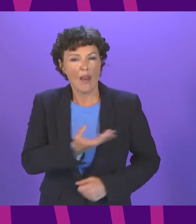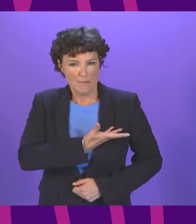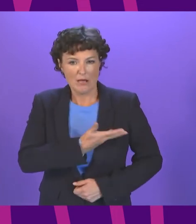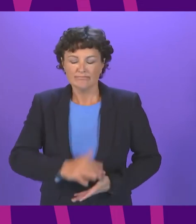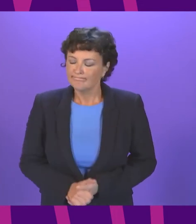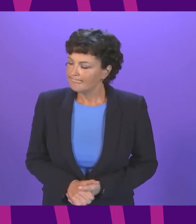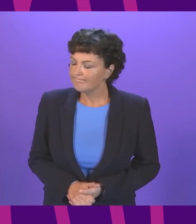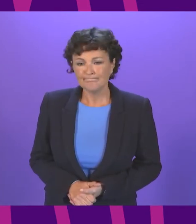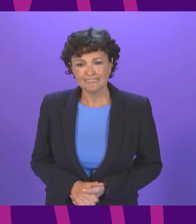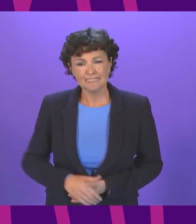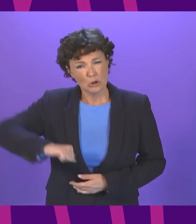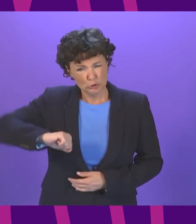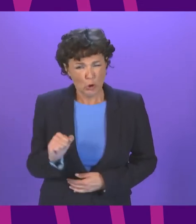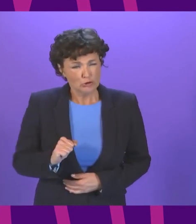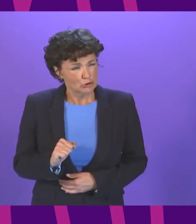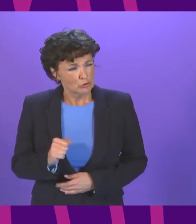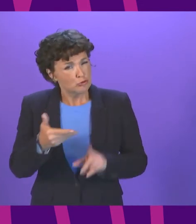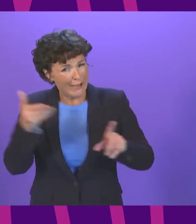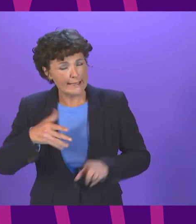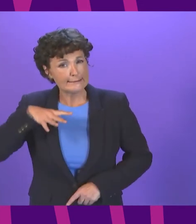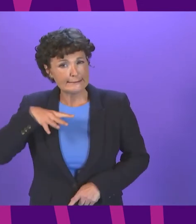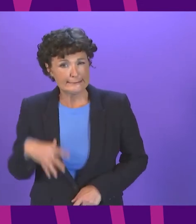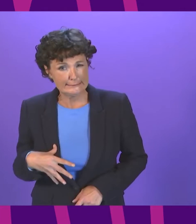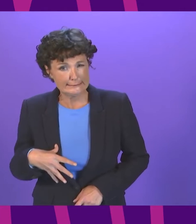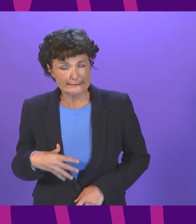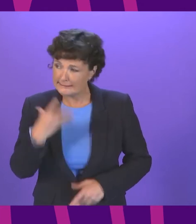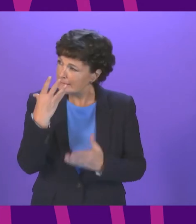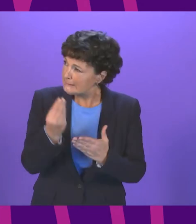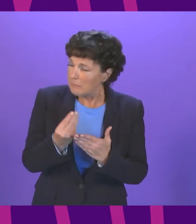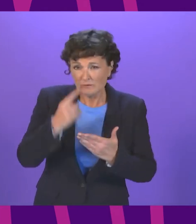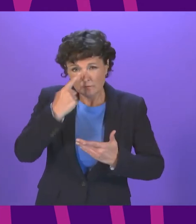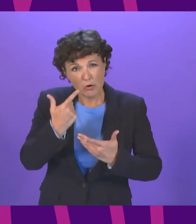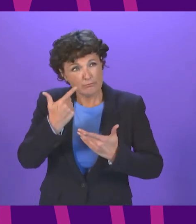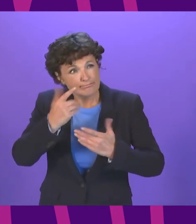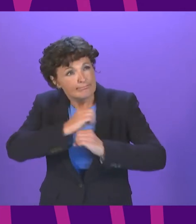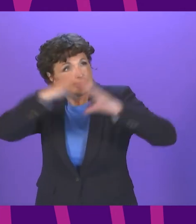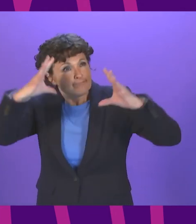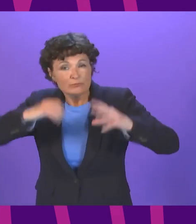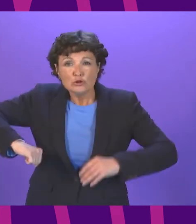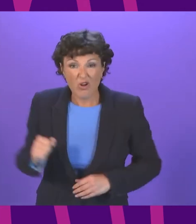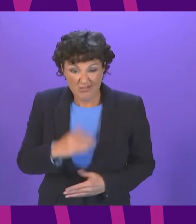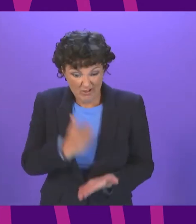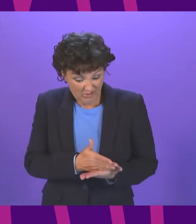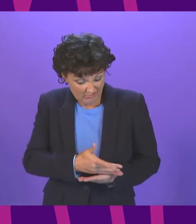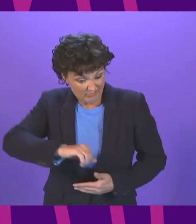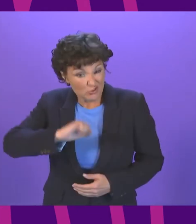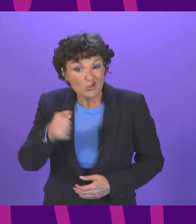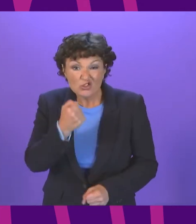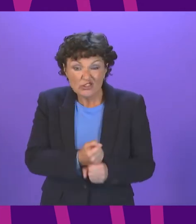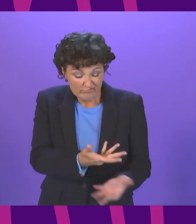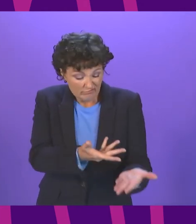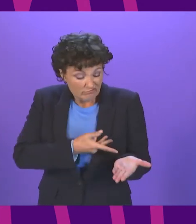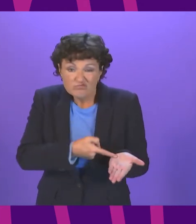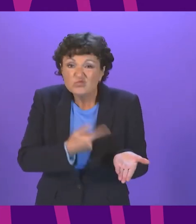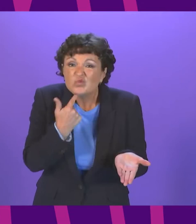scale of the challenge facing our country but instead it got a programme that was short on big ideas. This isn't good enough it isn't